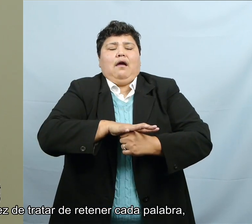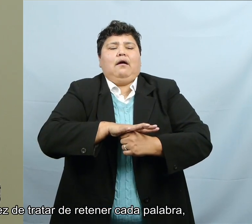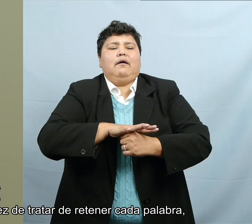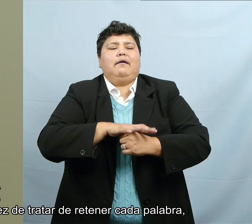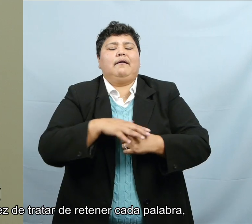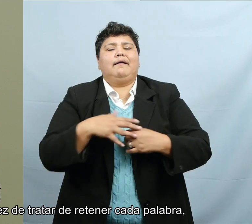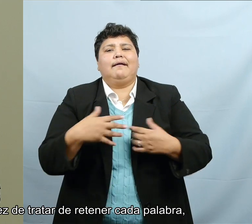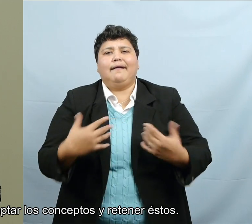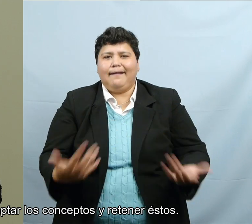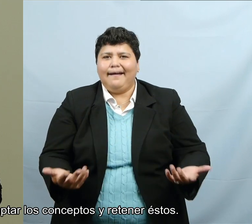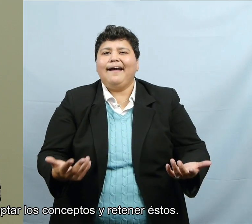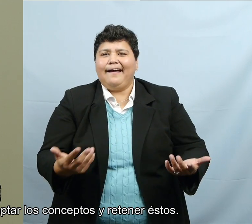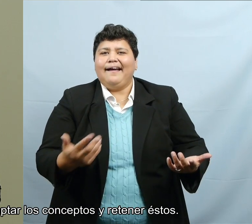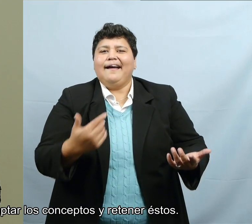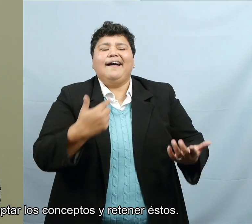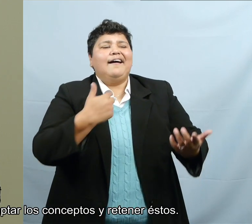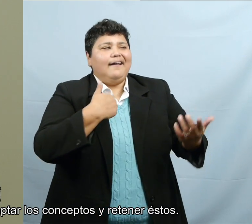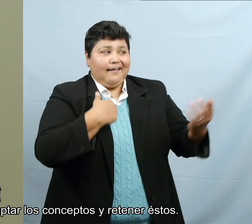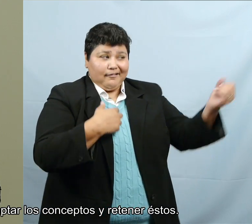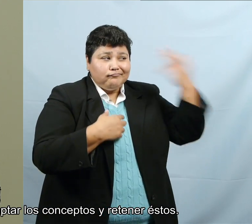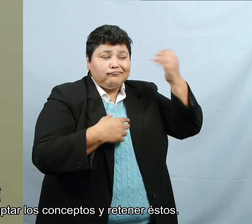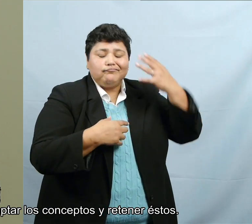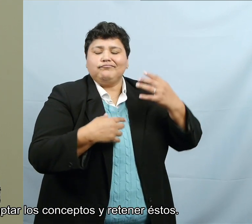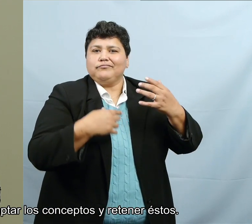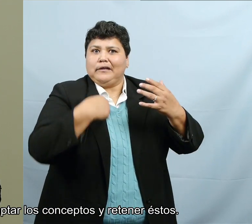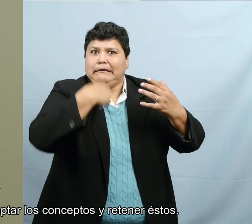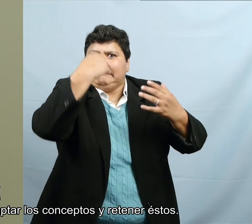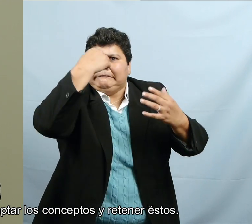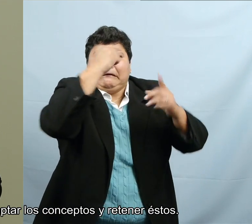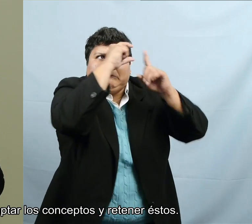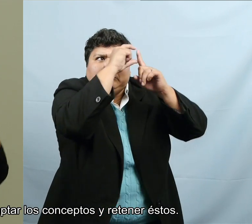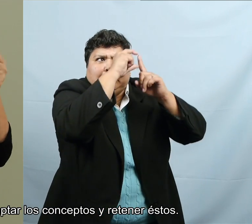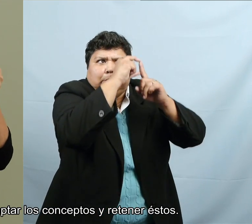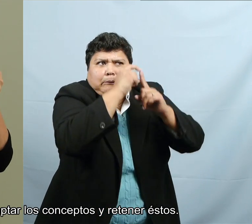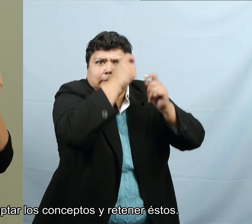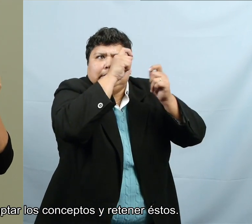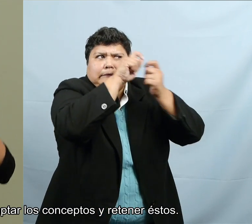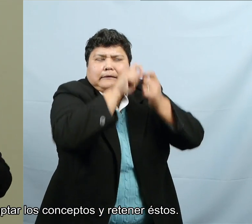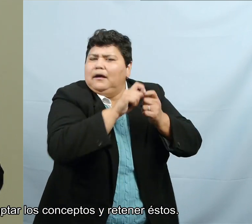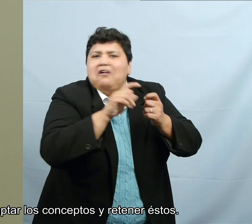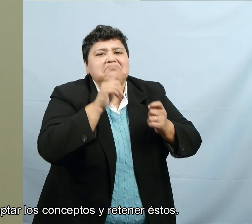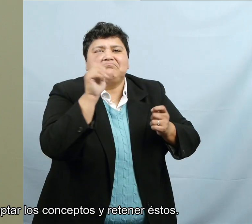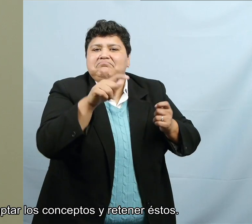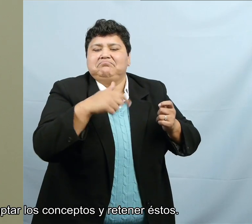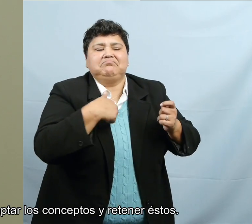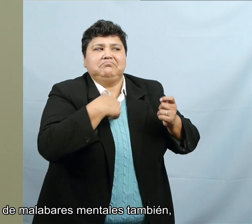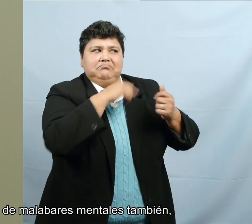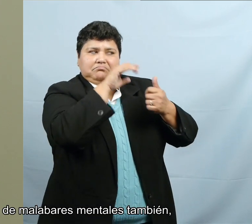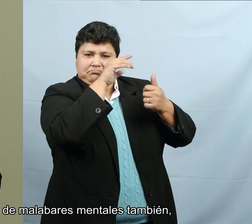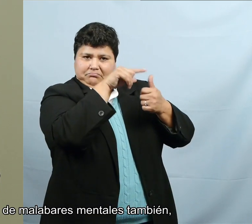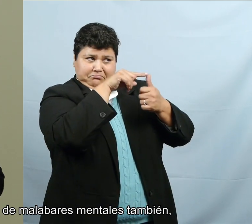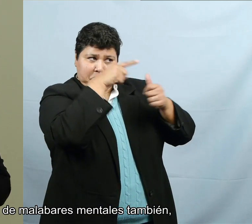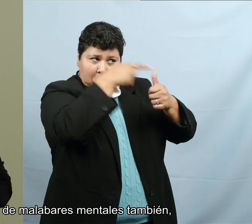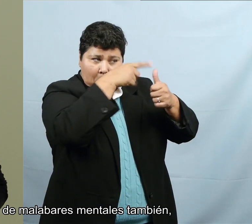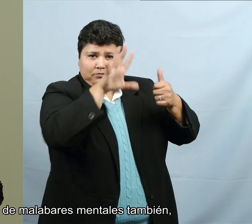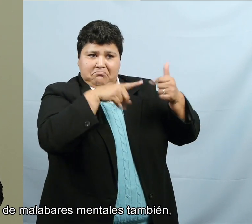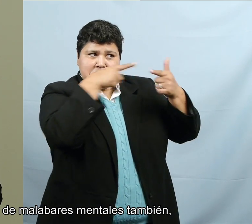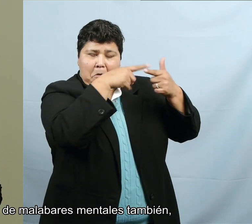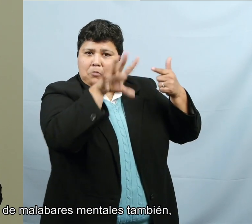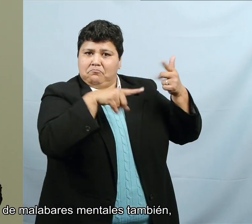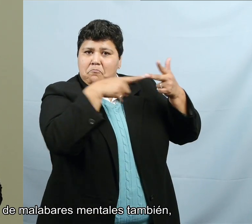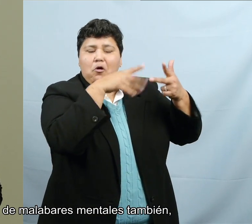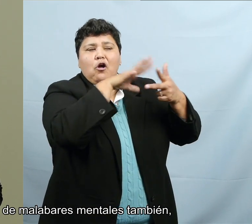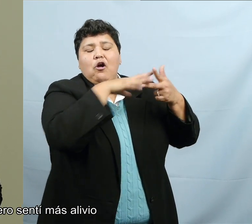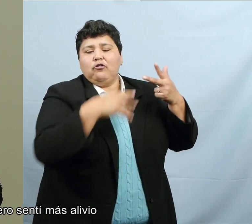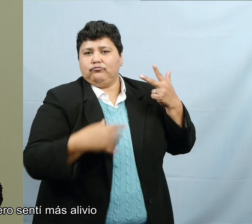trying to hold every word, I kind of would try to catch the concepts and hold those instead. And that was a little bit of